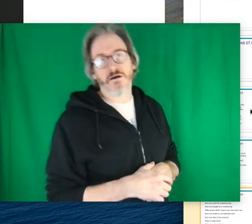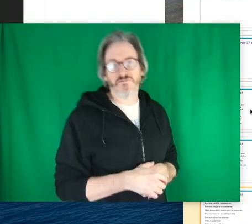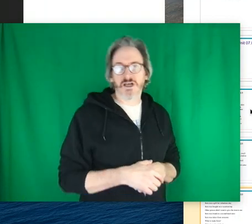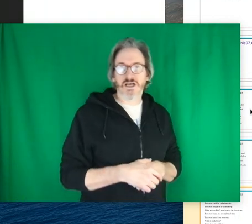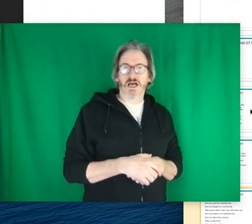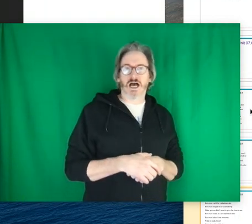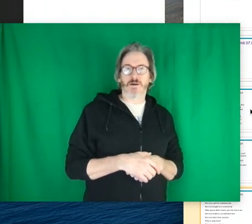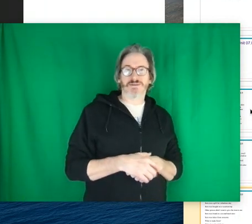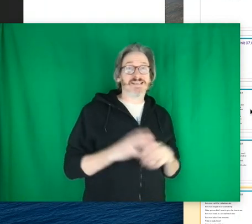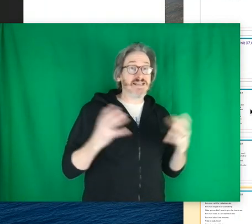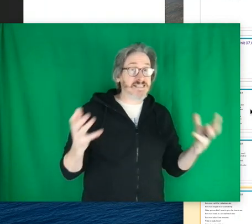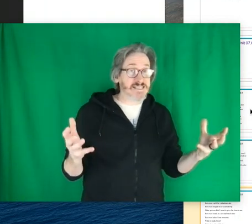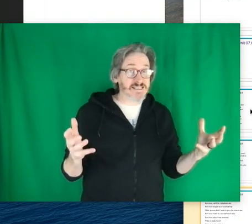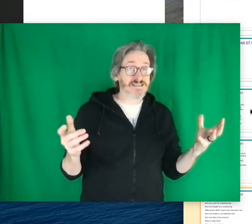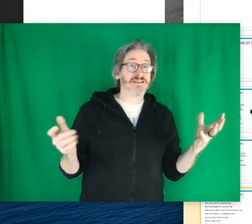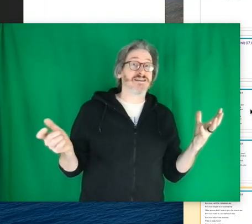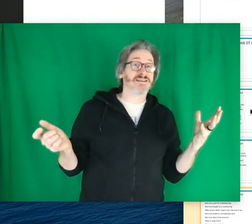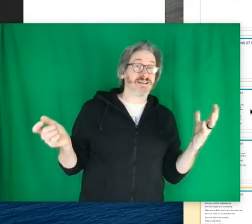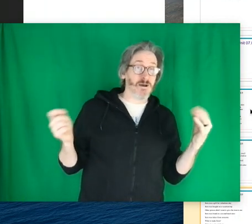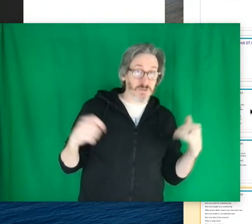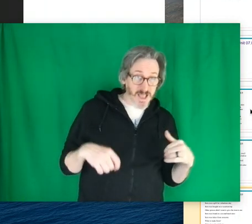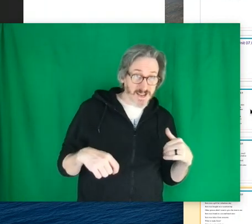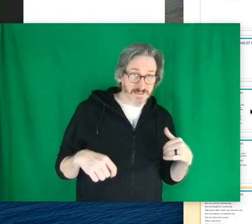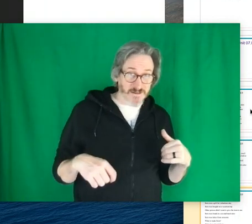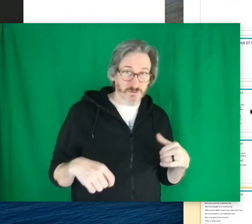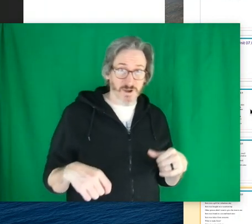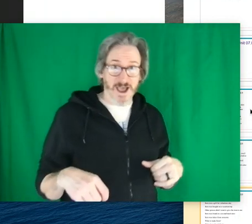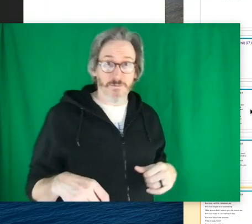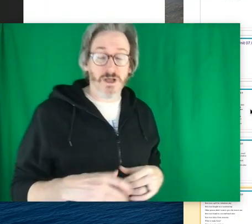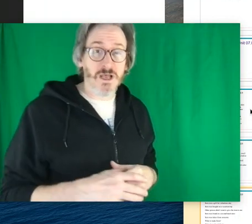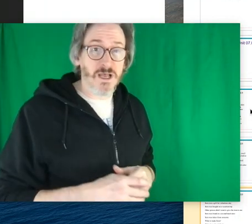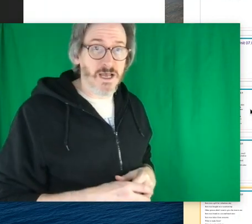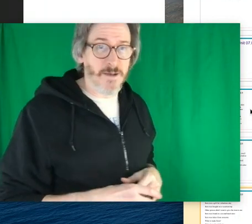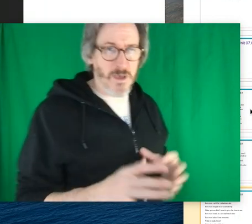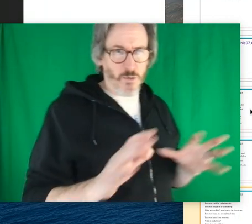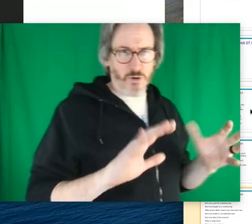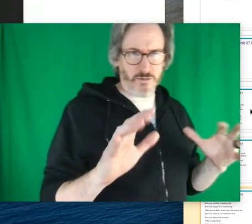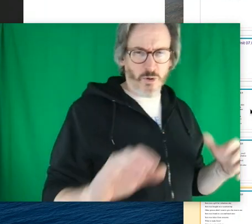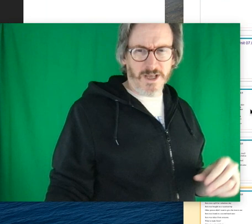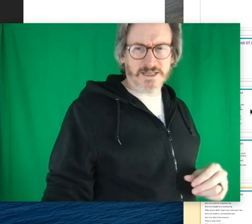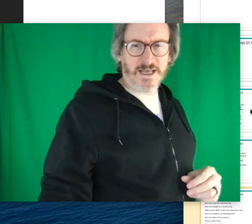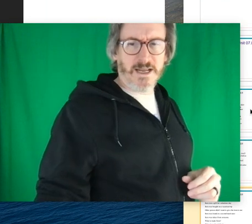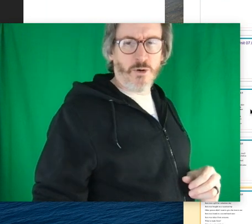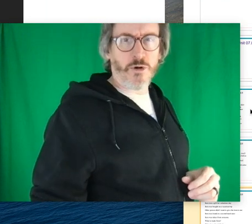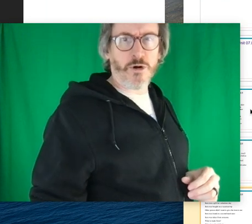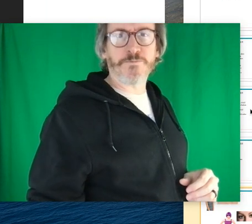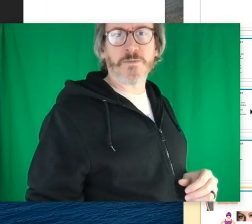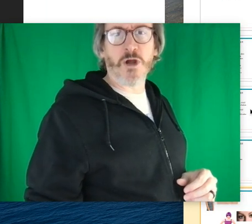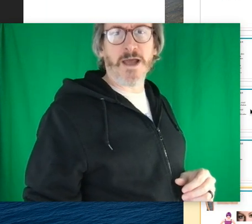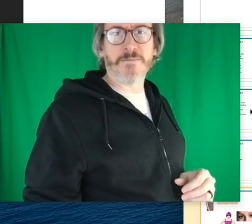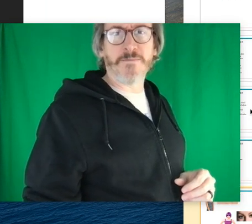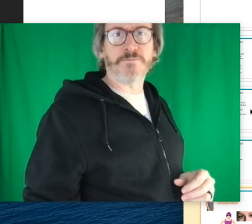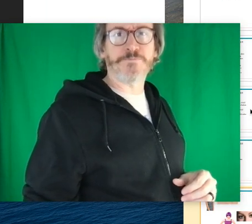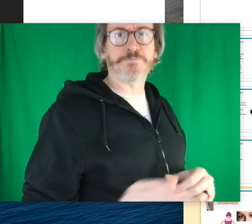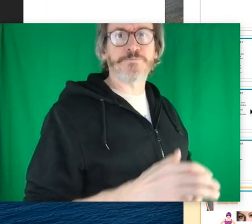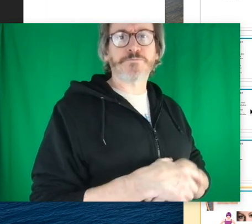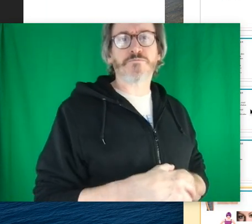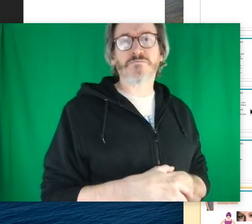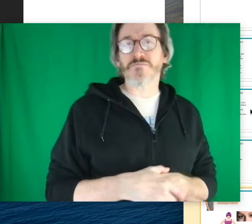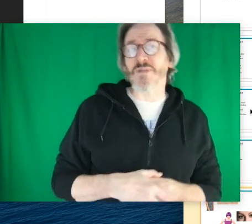of sentences applying that vocab, and we'll get to that in order. Okay,